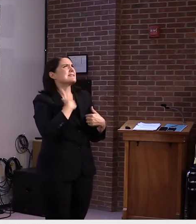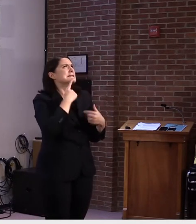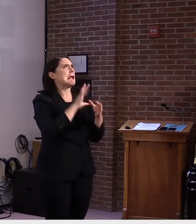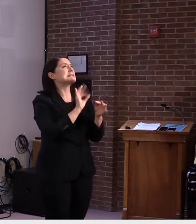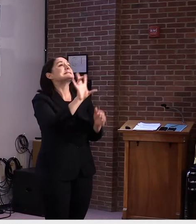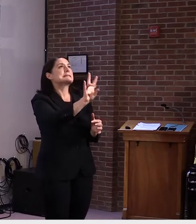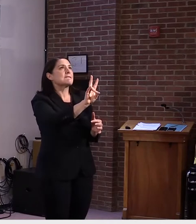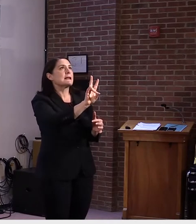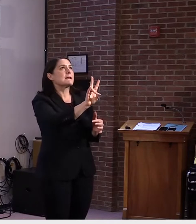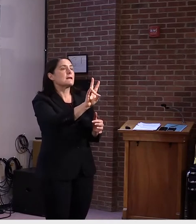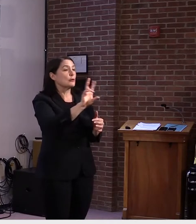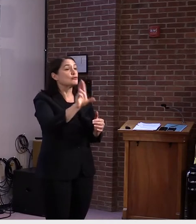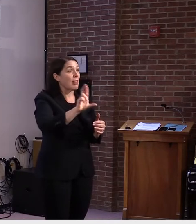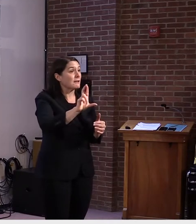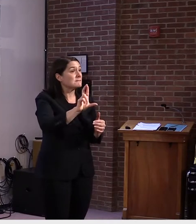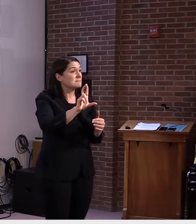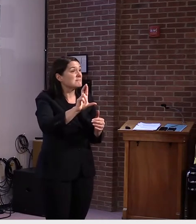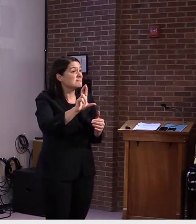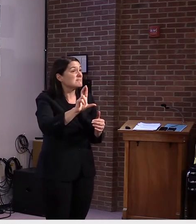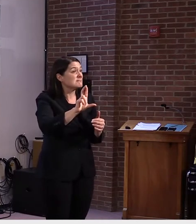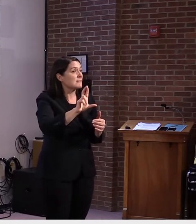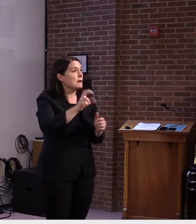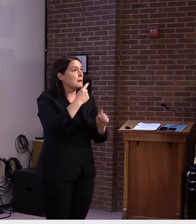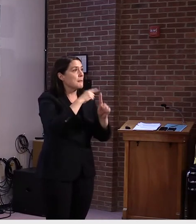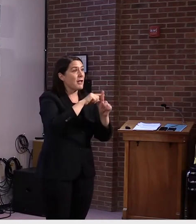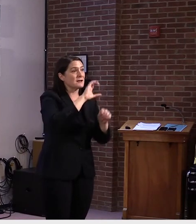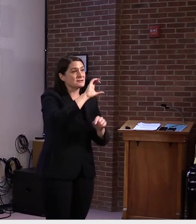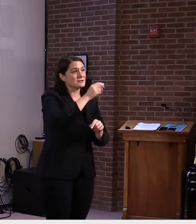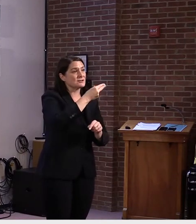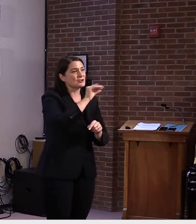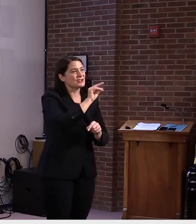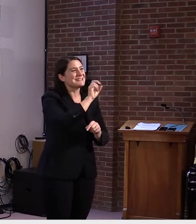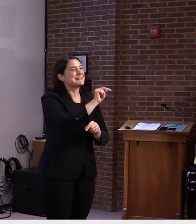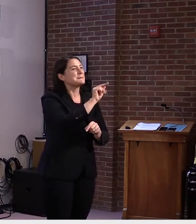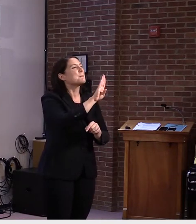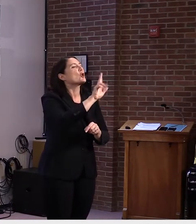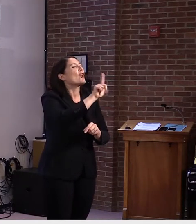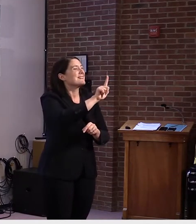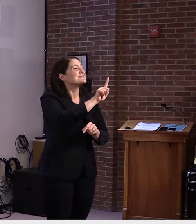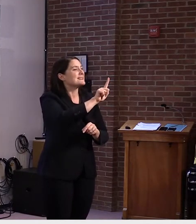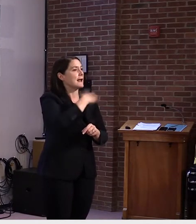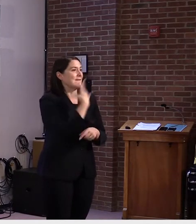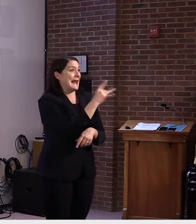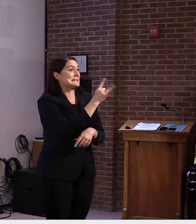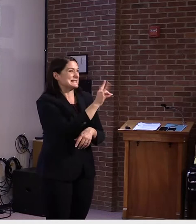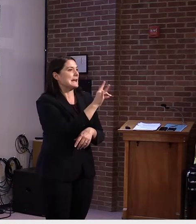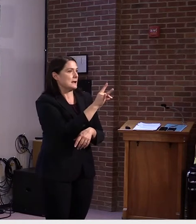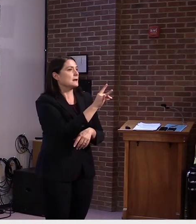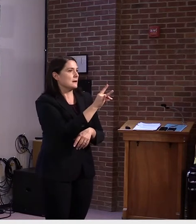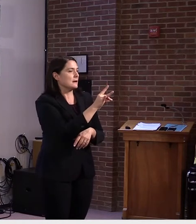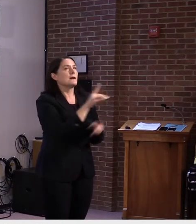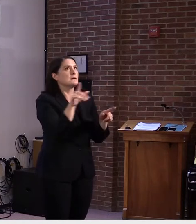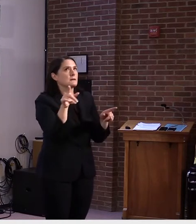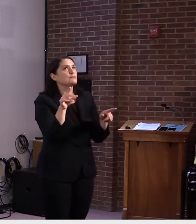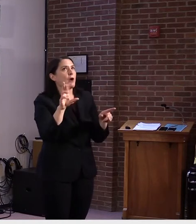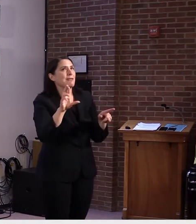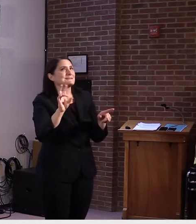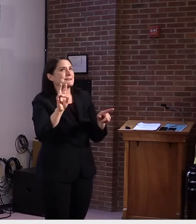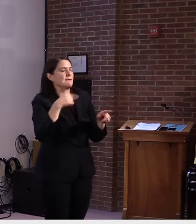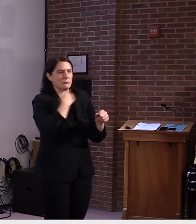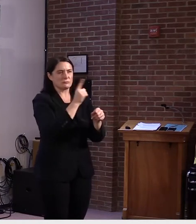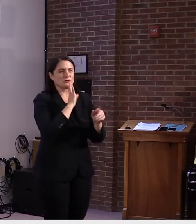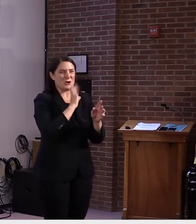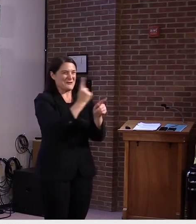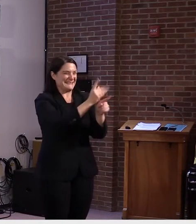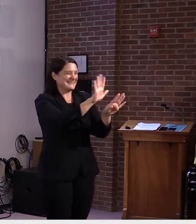I think I said, um, as well as, uh, Chittenden County, uh, at 18, Rutland County at seven. Um,